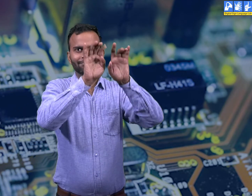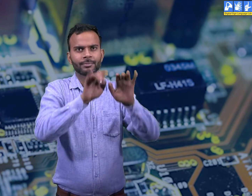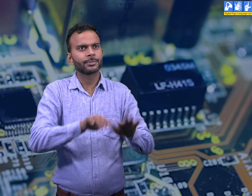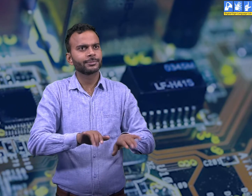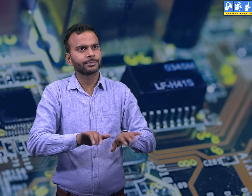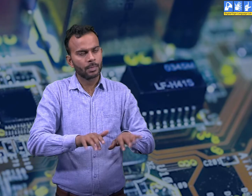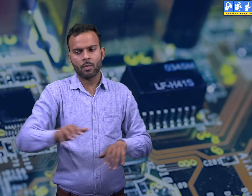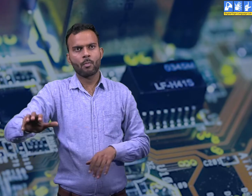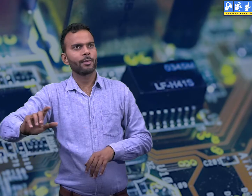and mouse.